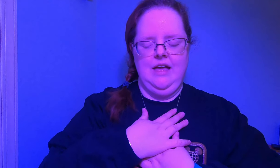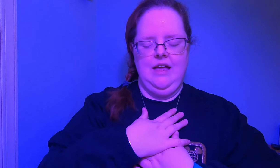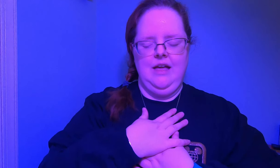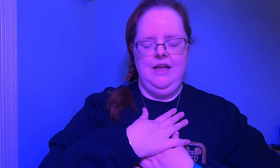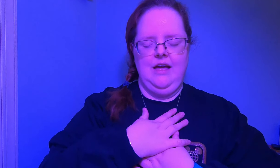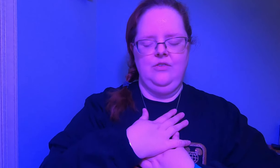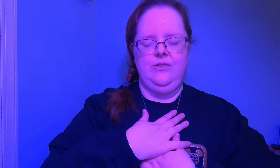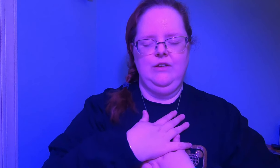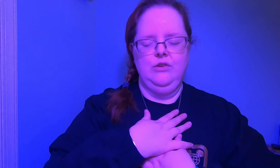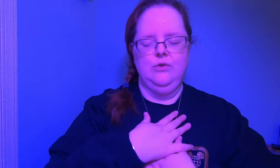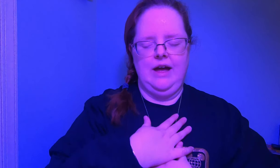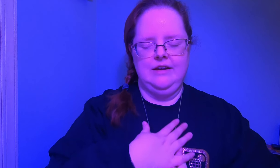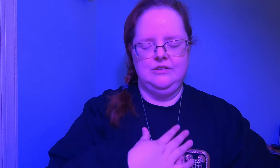and feel the gratitude